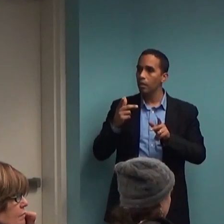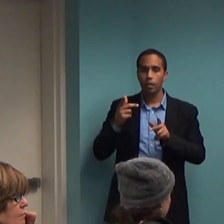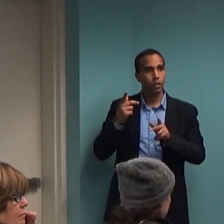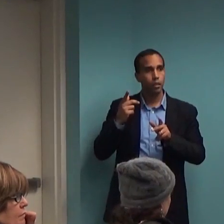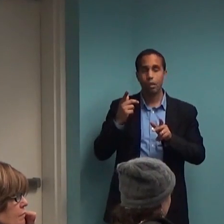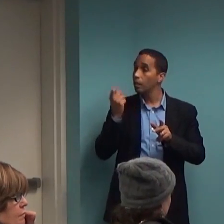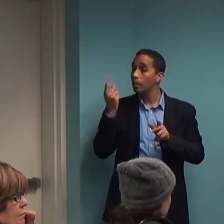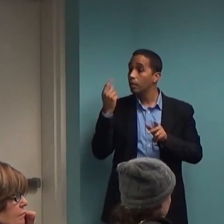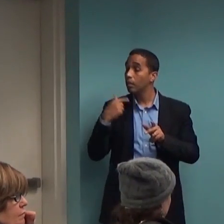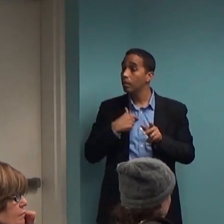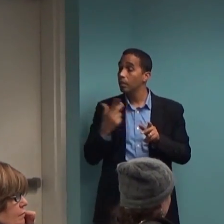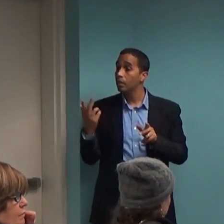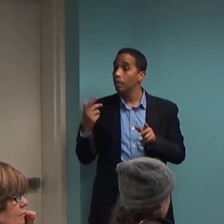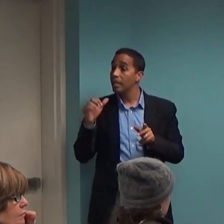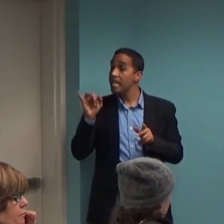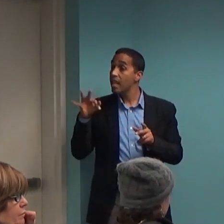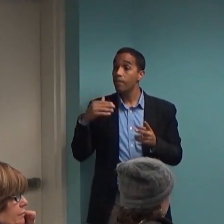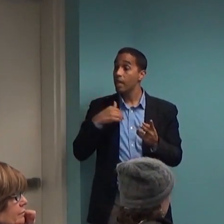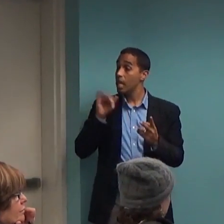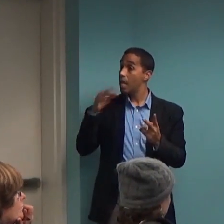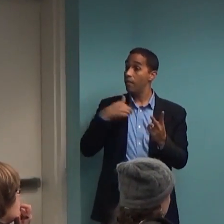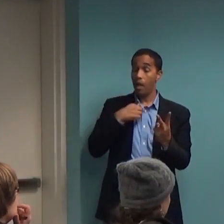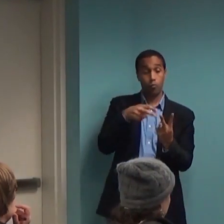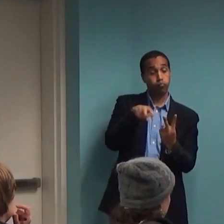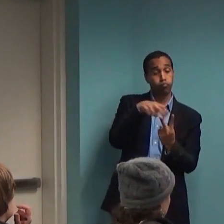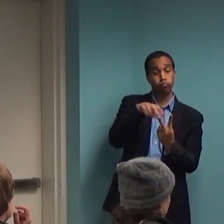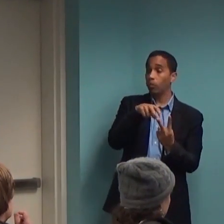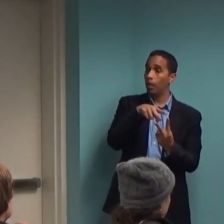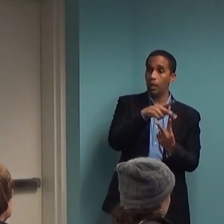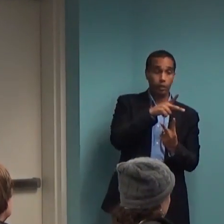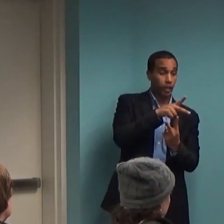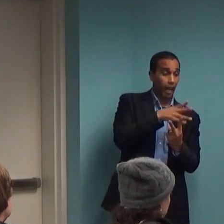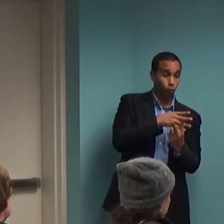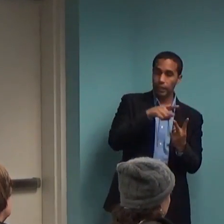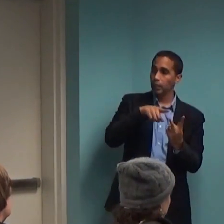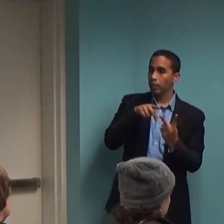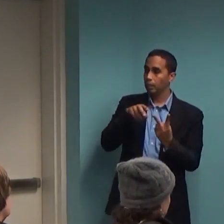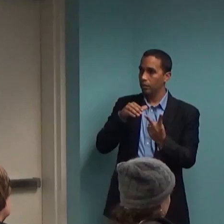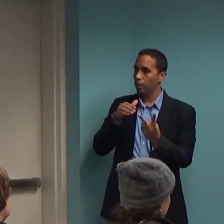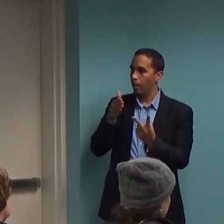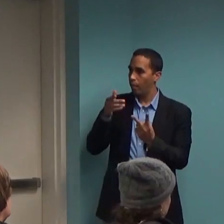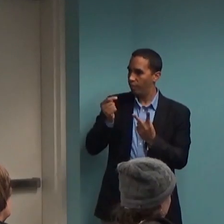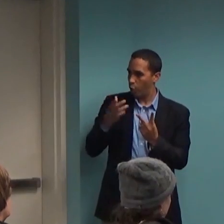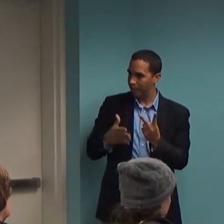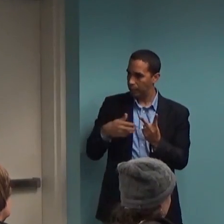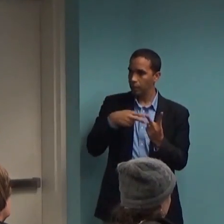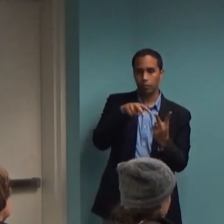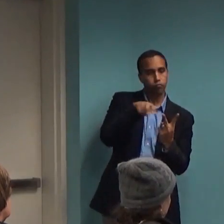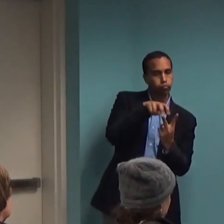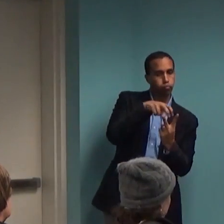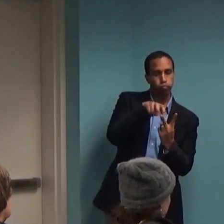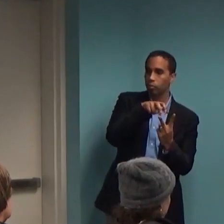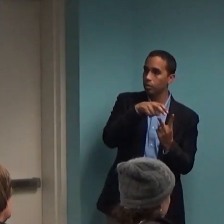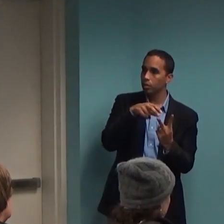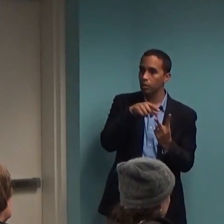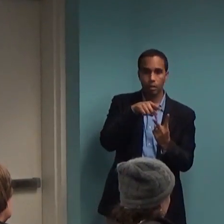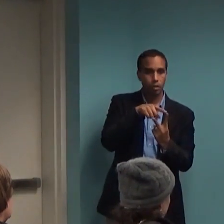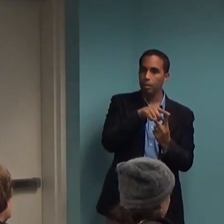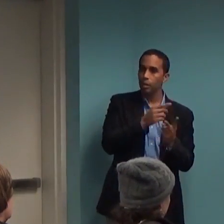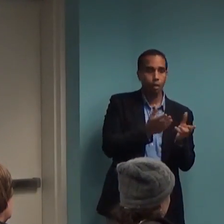Yeah, sure. So that's why I'm seeing that. Yeah. Yeah, the psychiatrist is not just a medication dispenser. You know, it's not, you know,